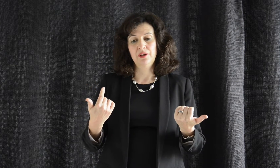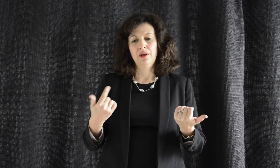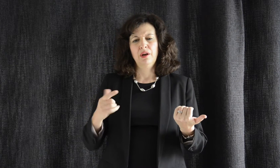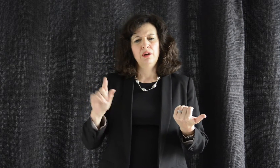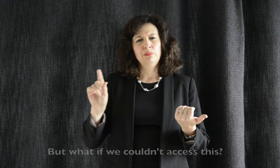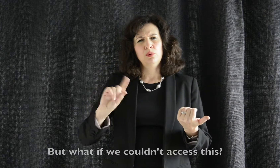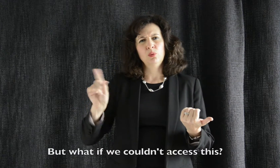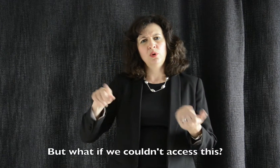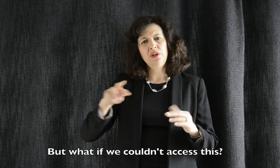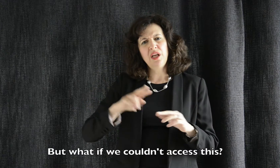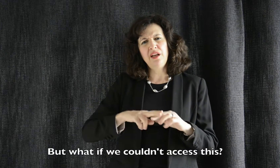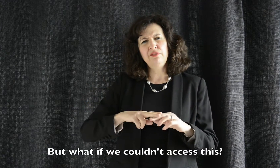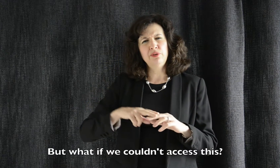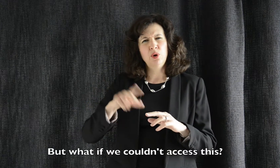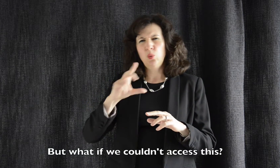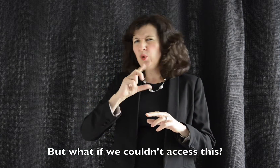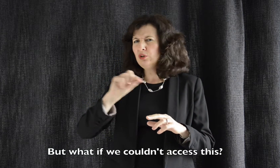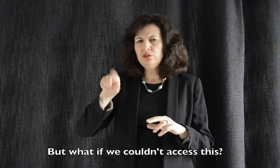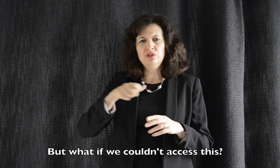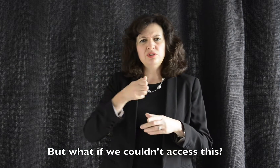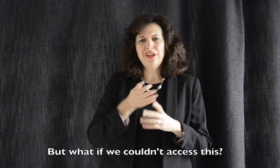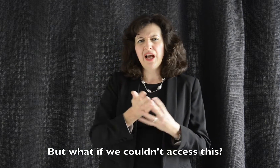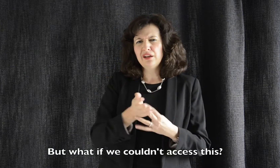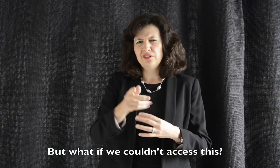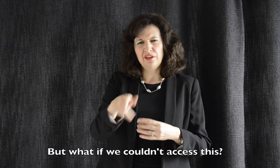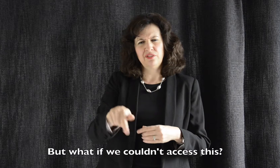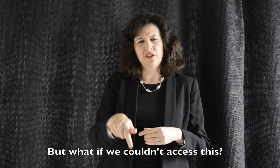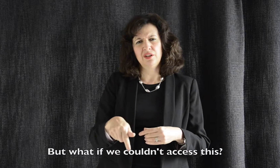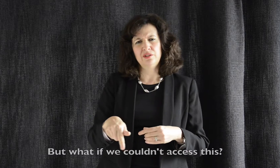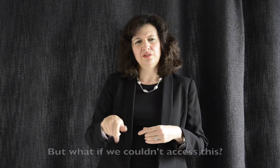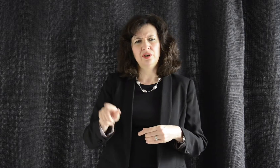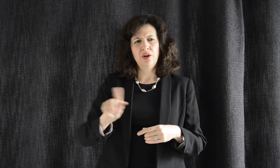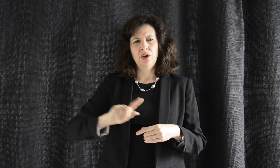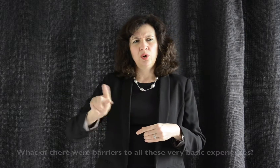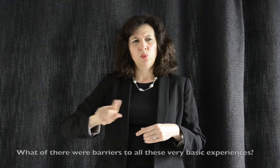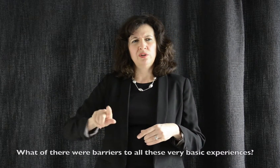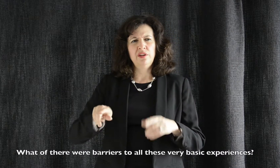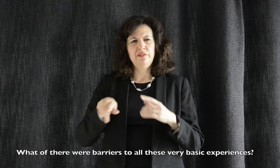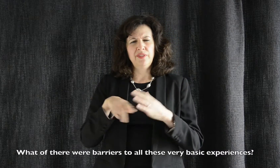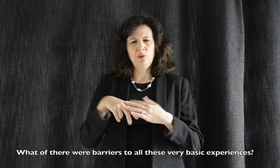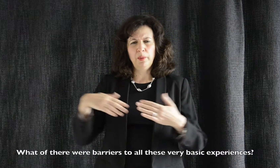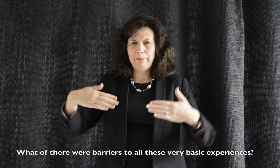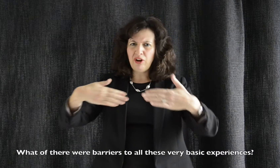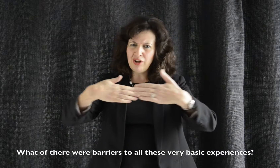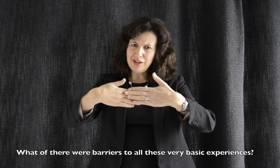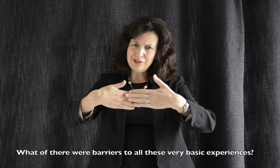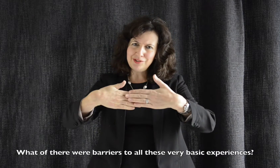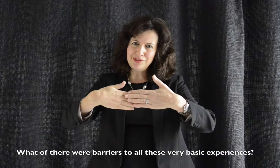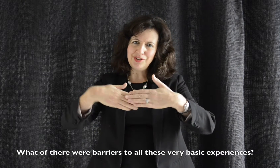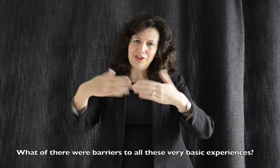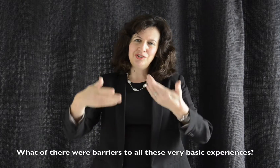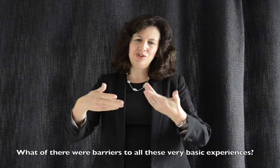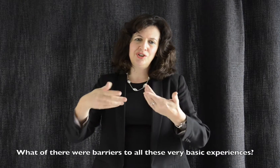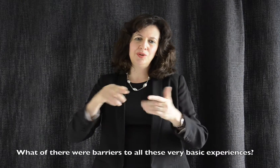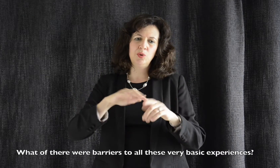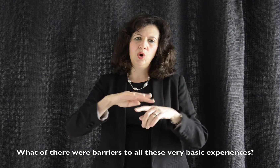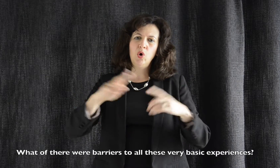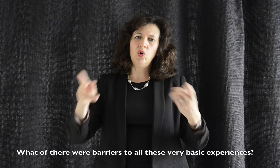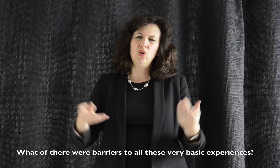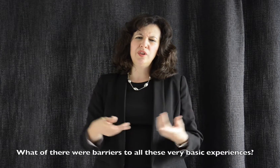But what if we couldn't access this? What if there were barriers to all